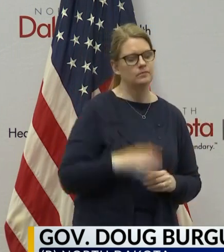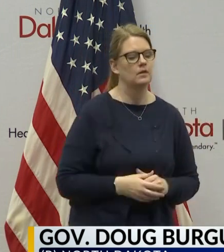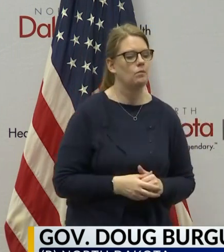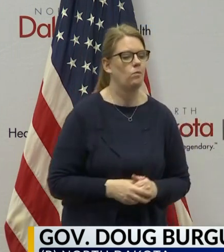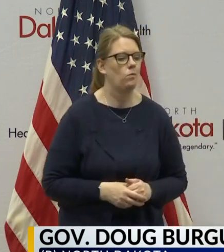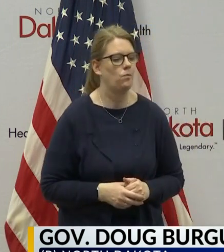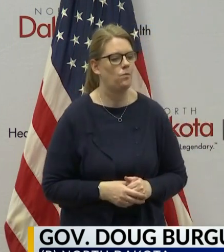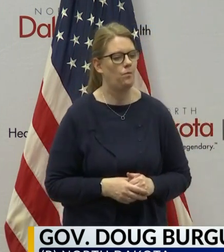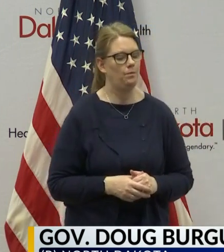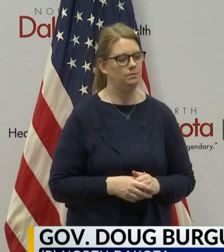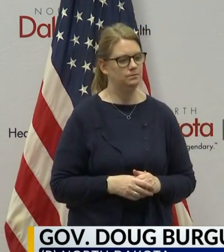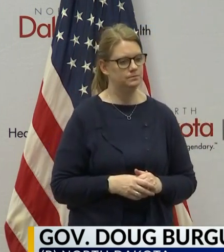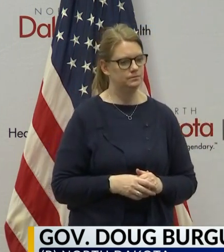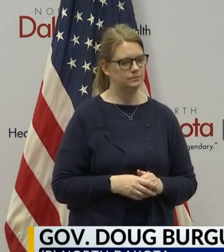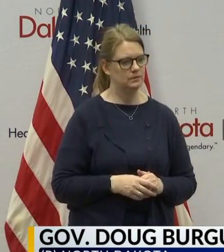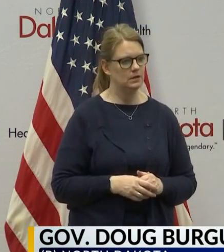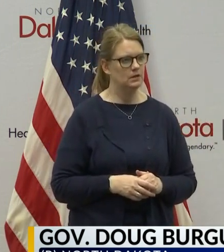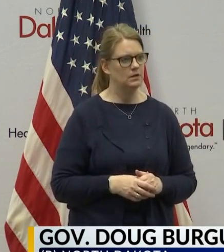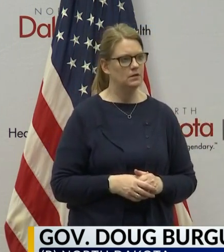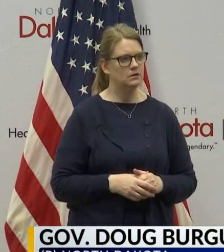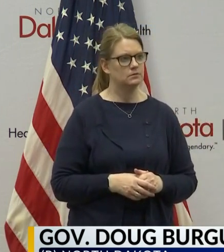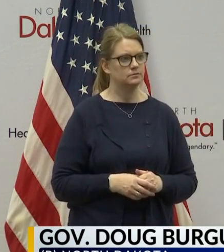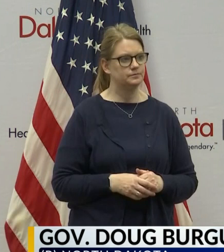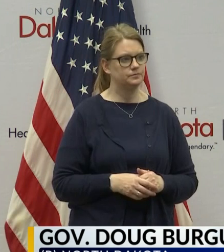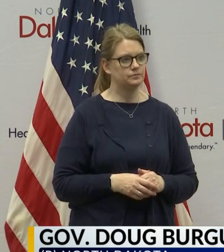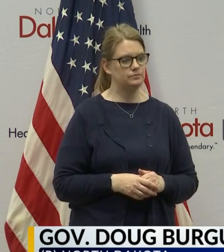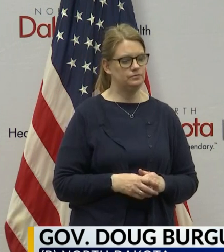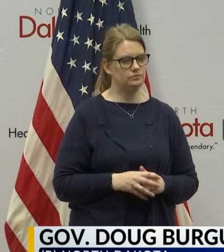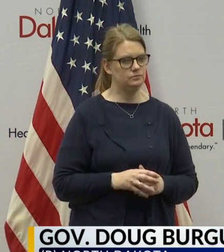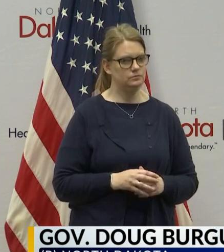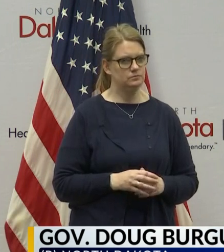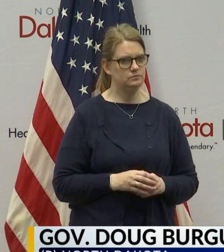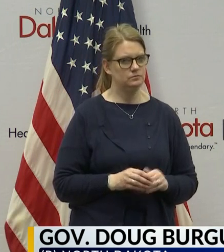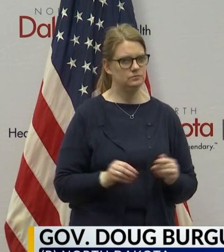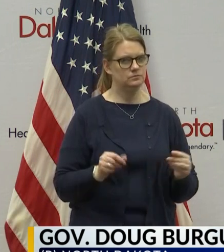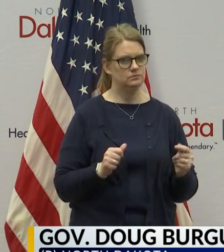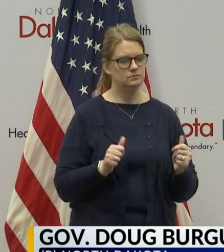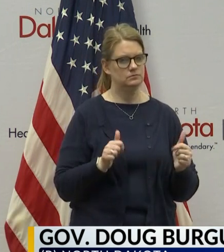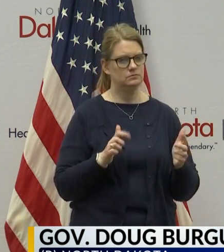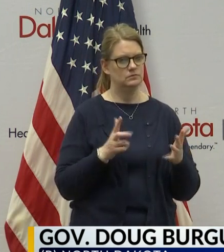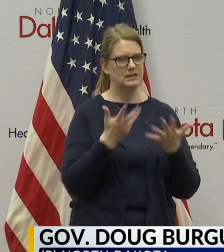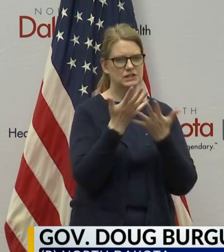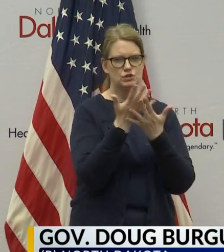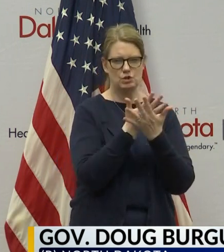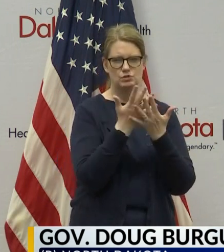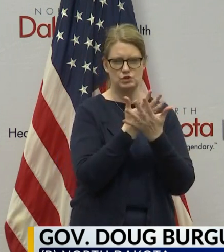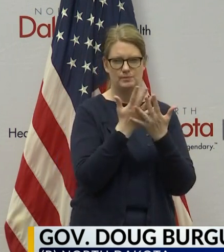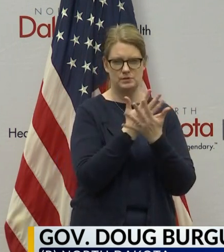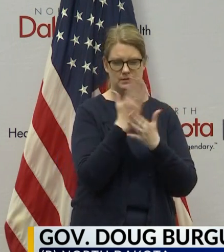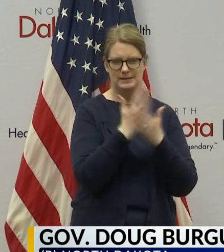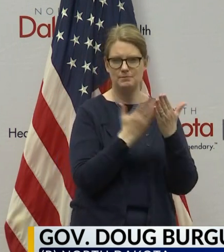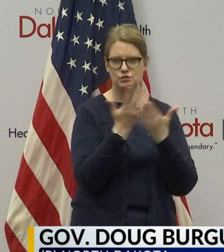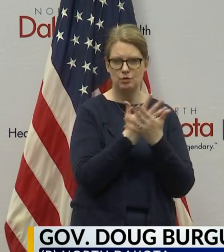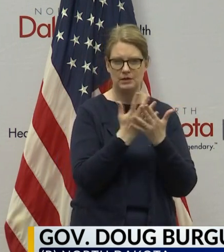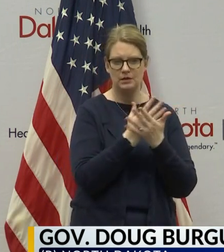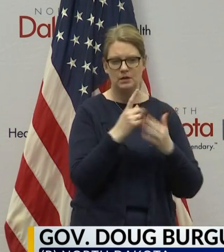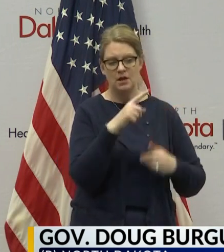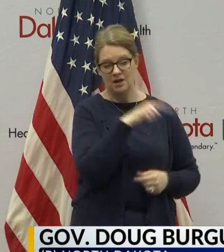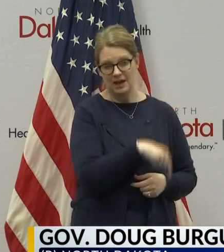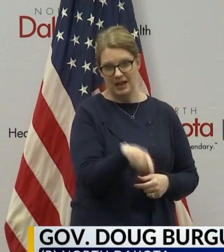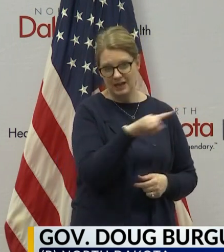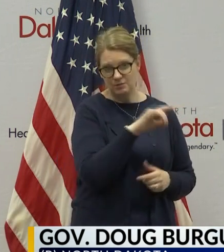One of the things that we are going to come up with this is because there was this little bit of screening is we're going to see if anyone who tested